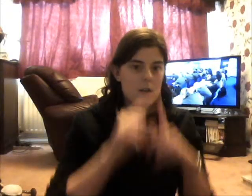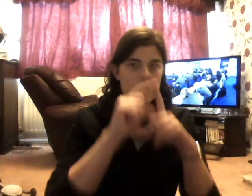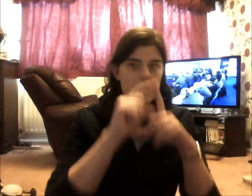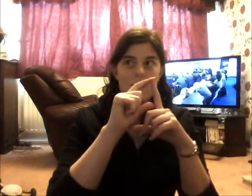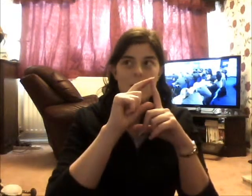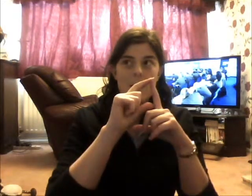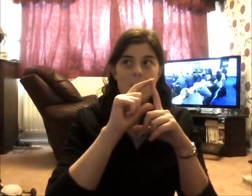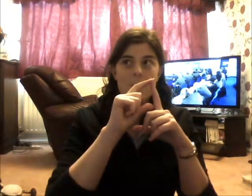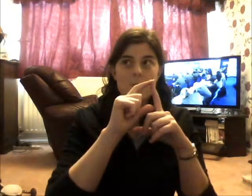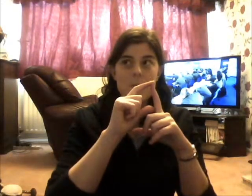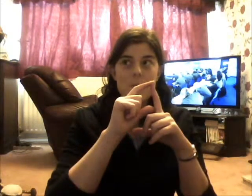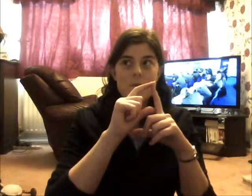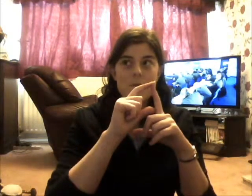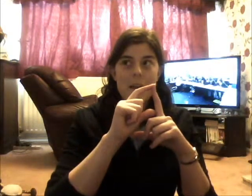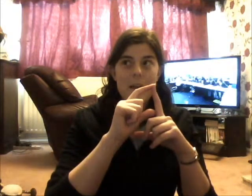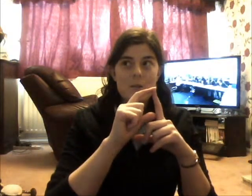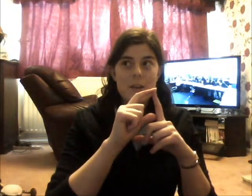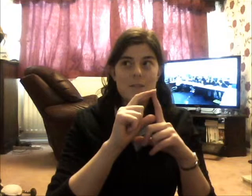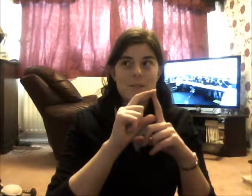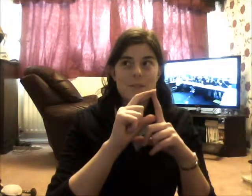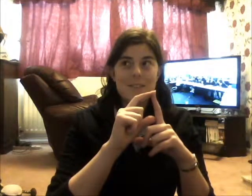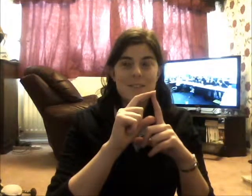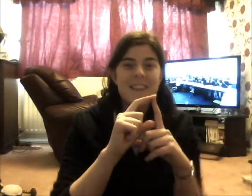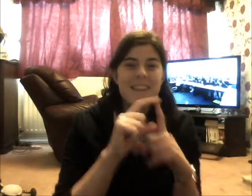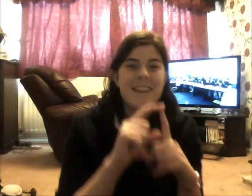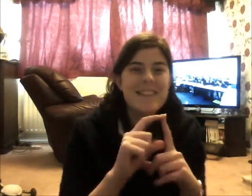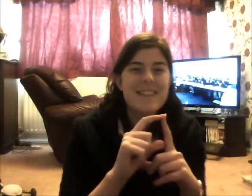I'm doing my sound language videos. It's alright.